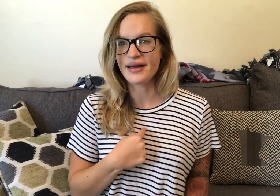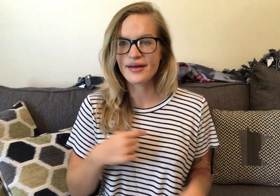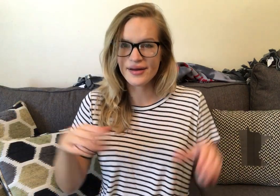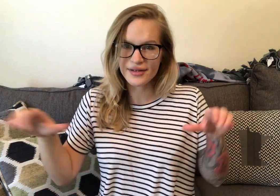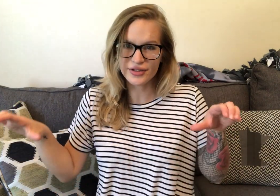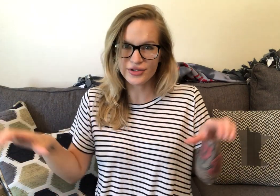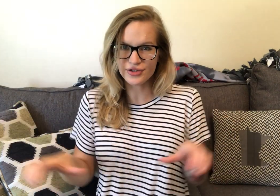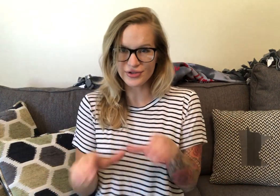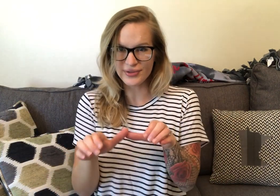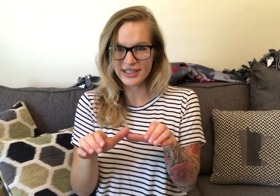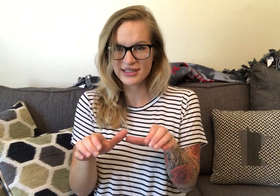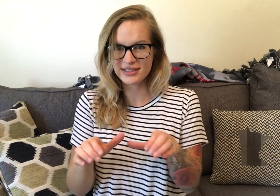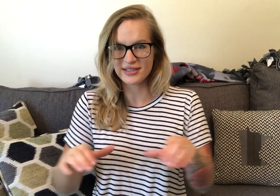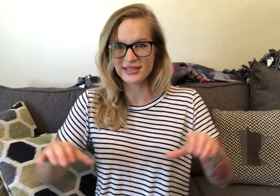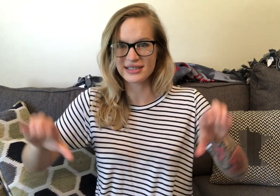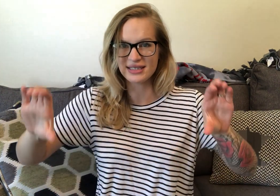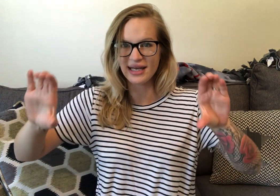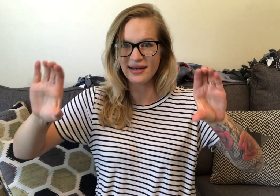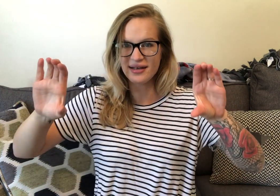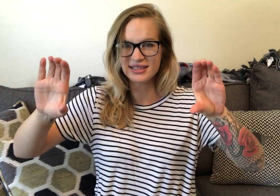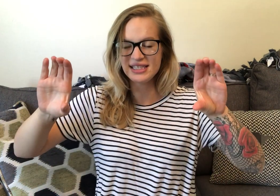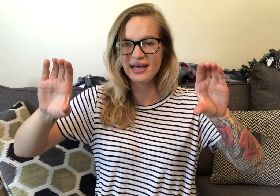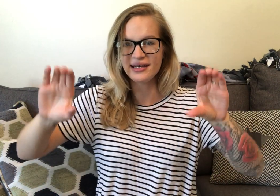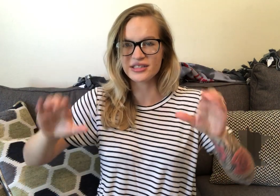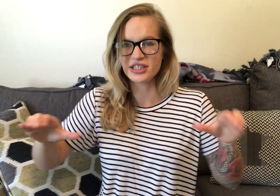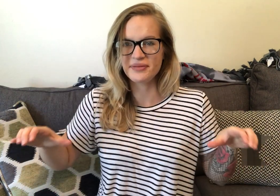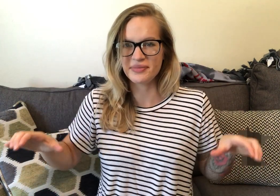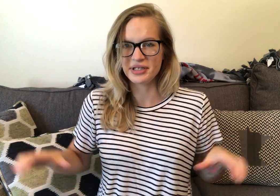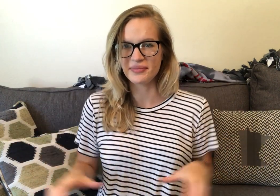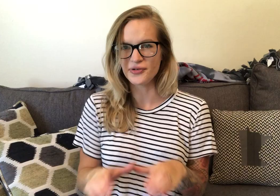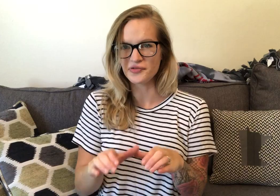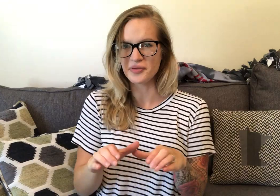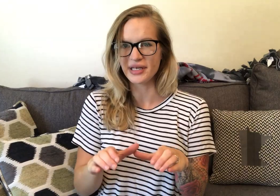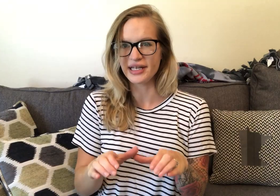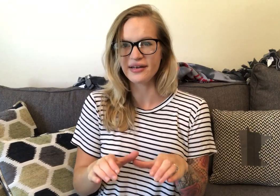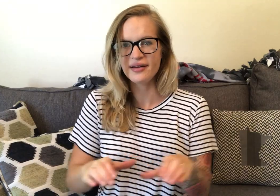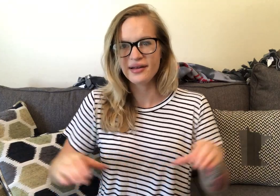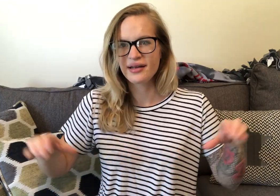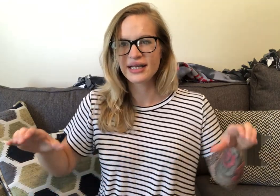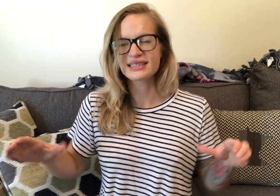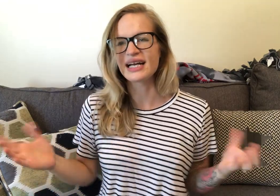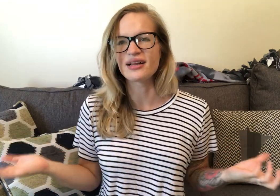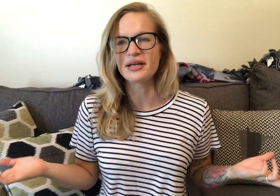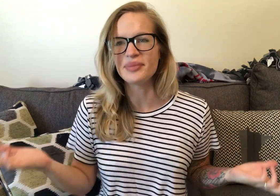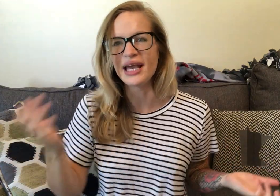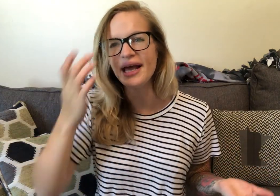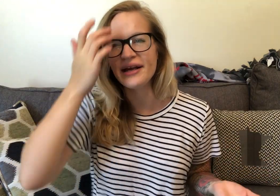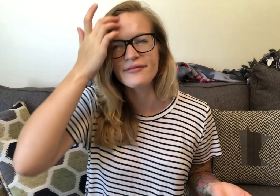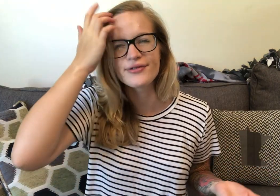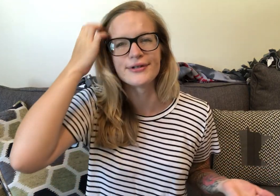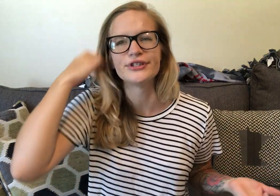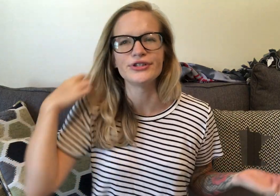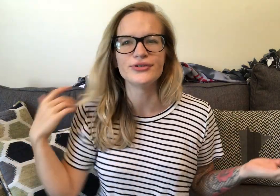I do it. So this is like a C handshape and move them in. It's kind of like behave or do,